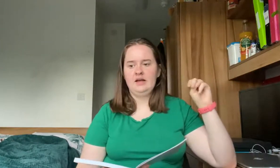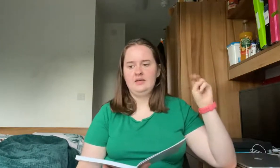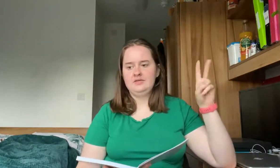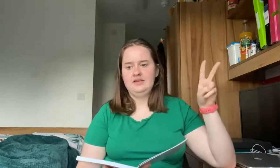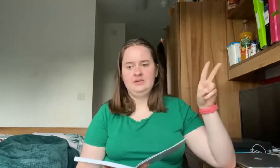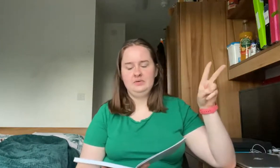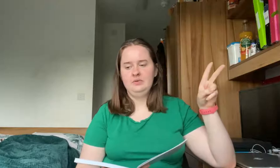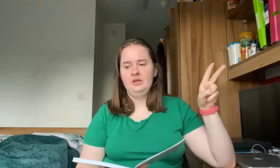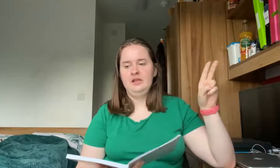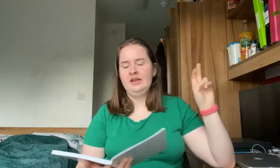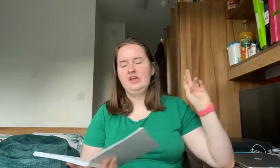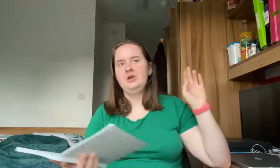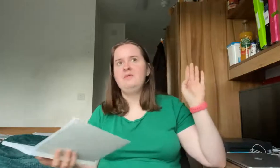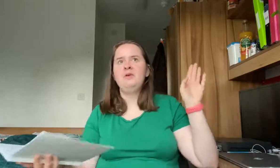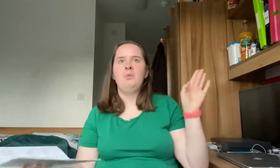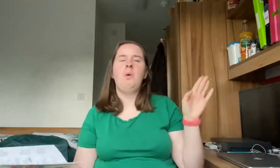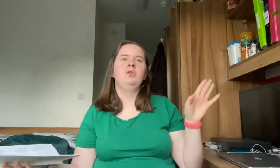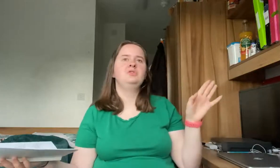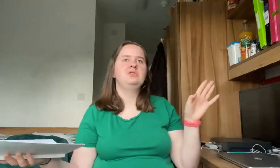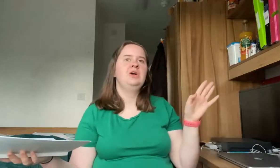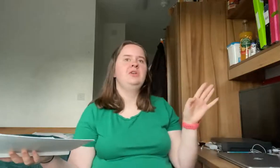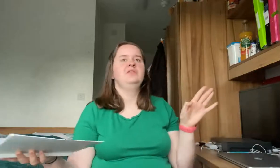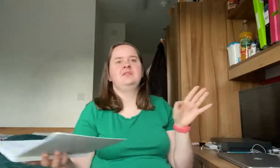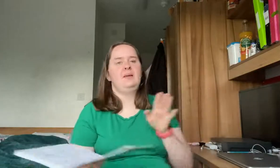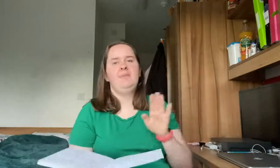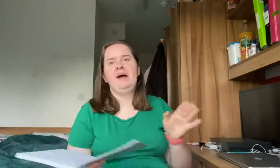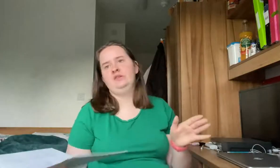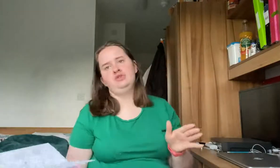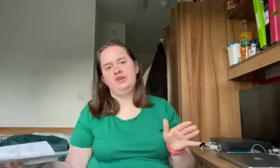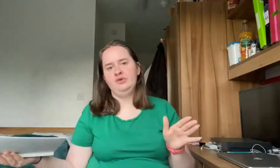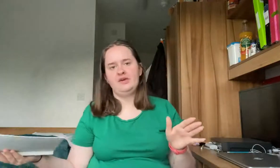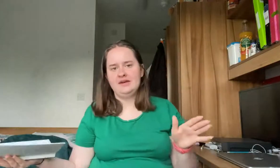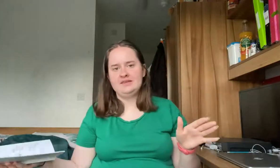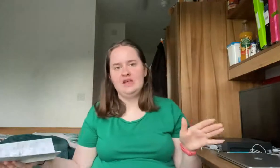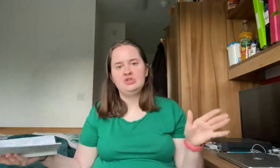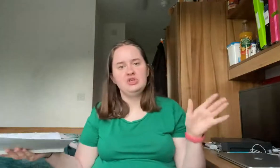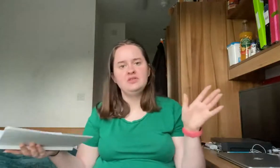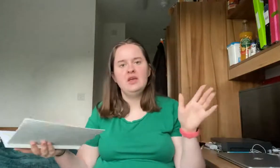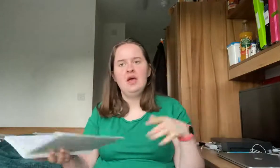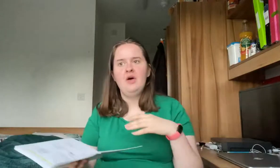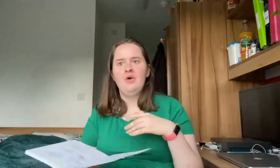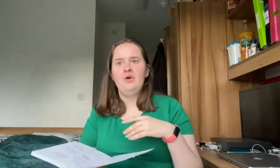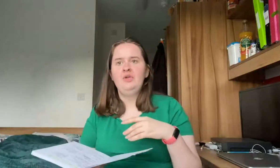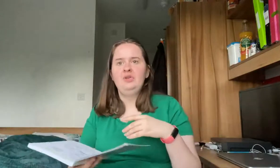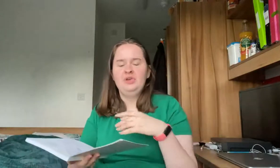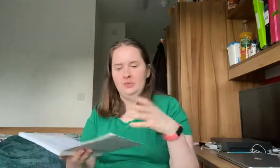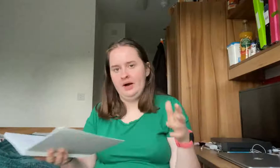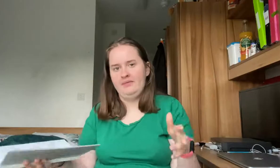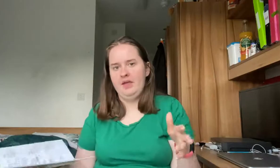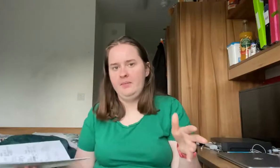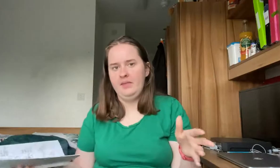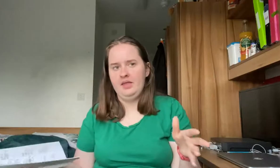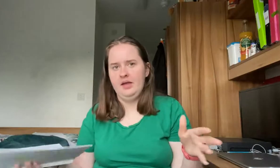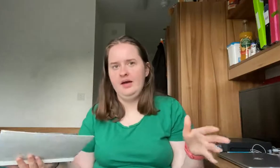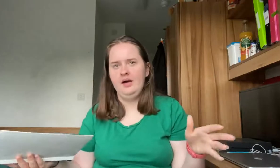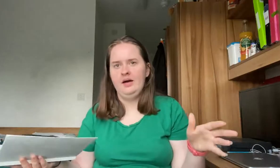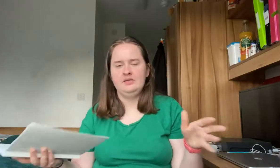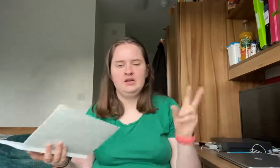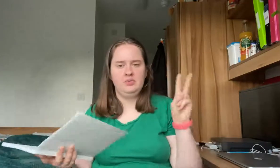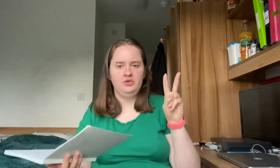seal like you know if you watch those like pantry organisations you have them in that and I bought